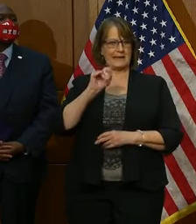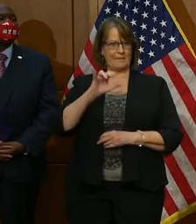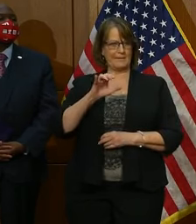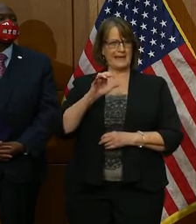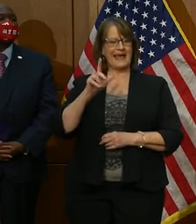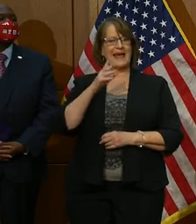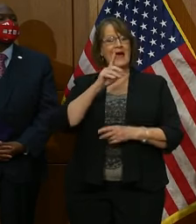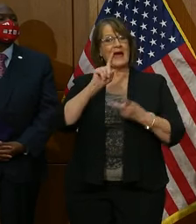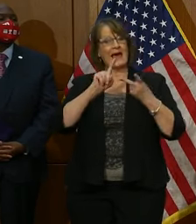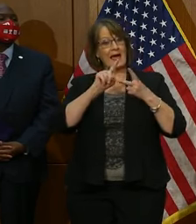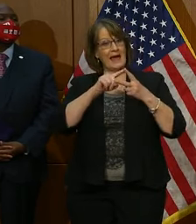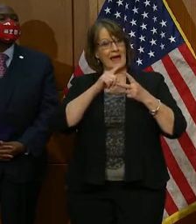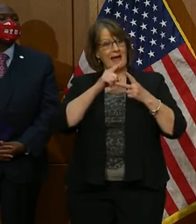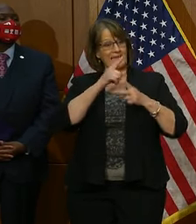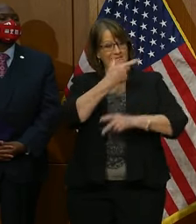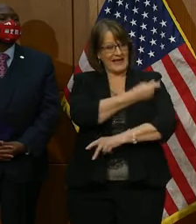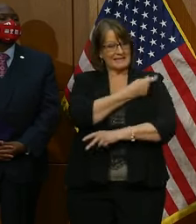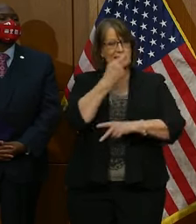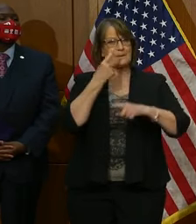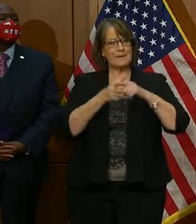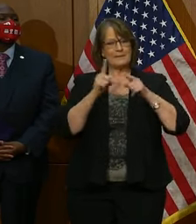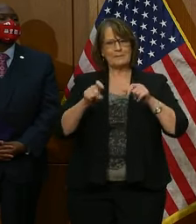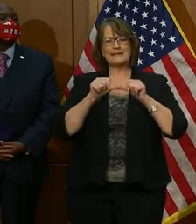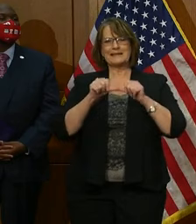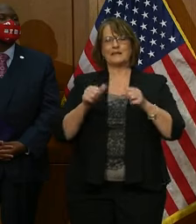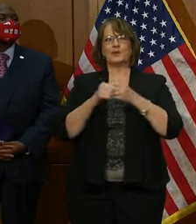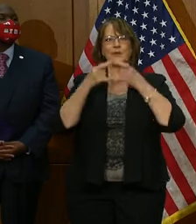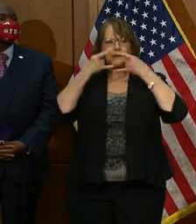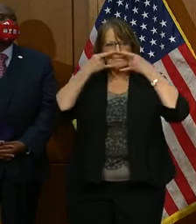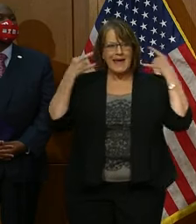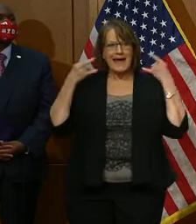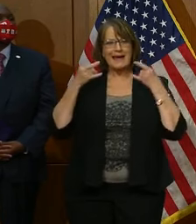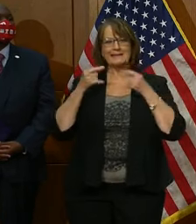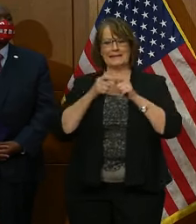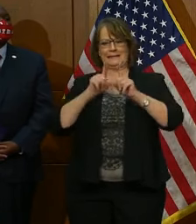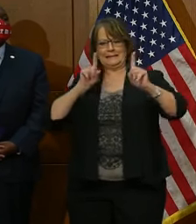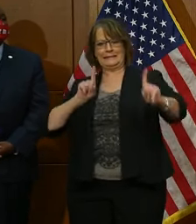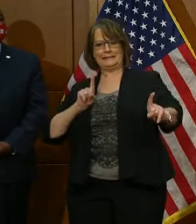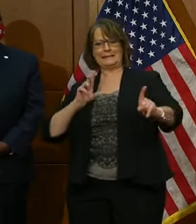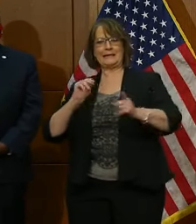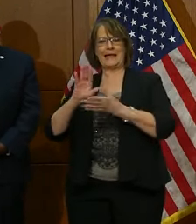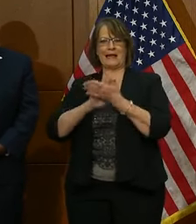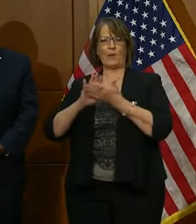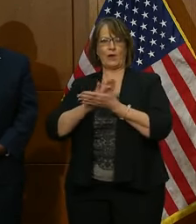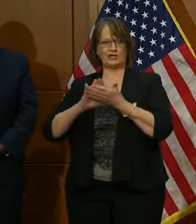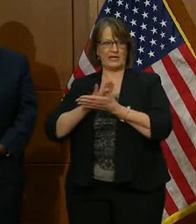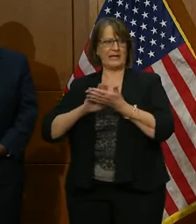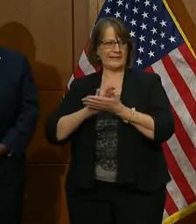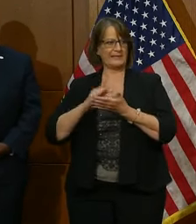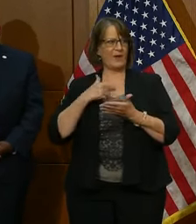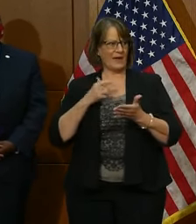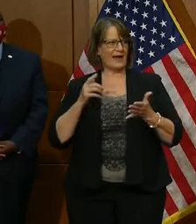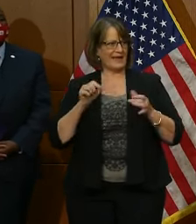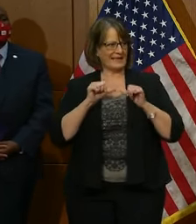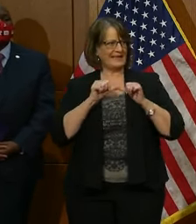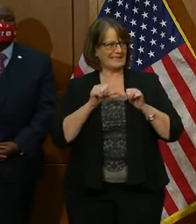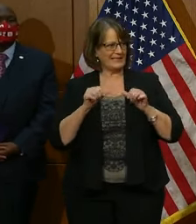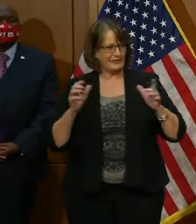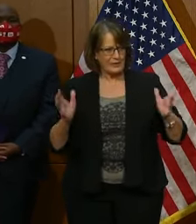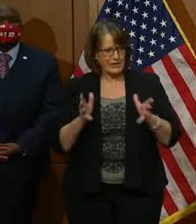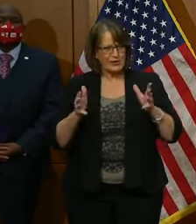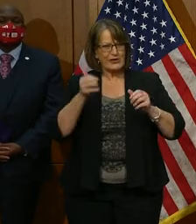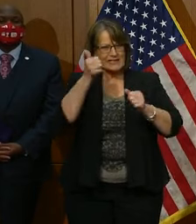guidelines on masks, distancing, and hand washing. So I continue to urge every Virginian to get